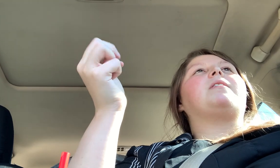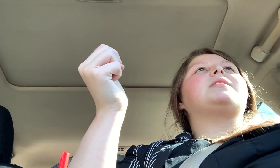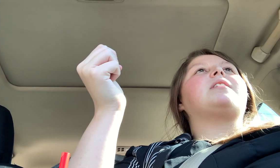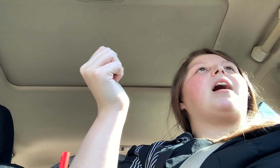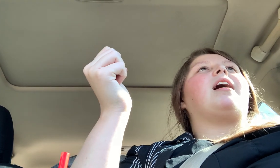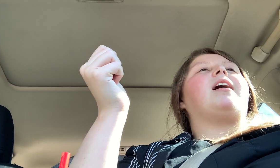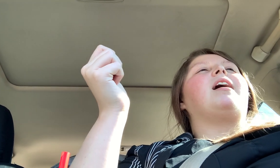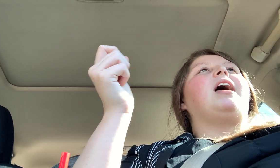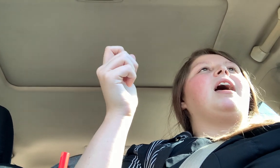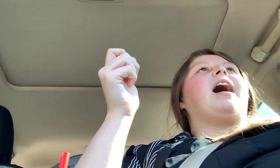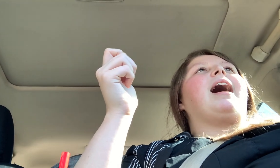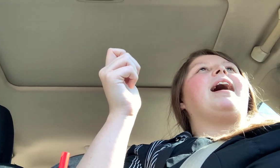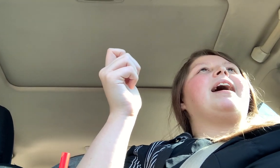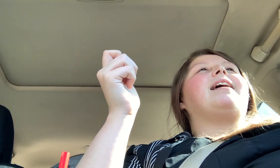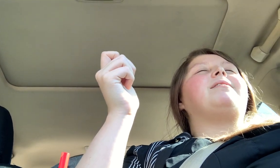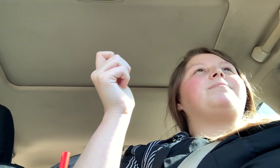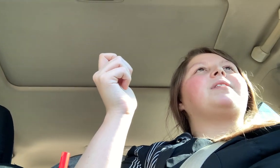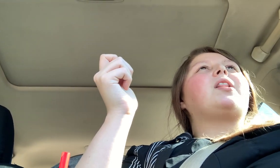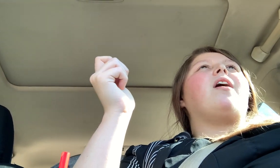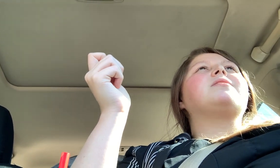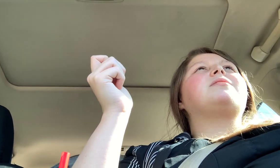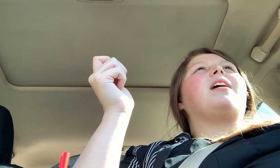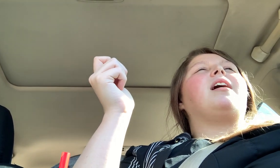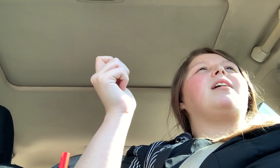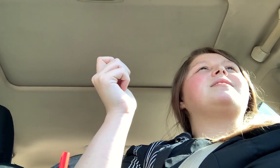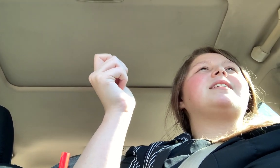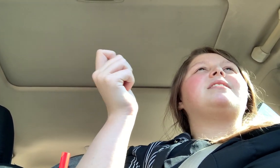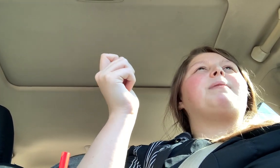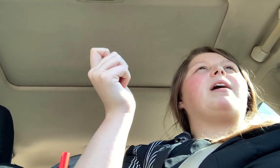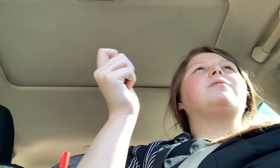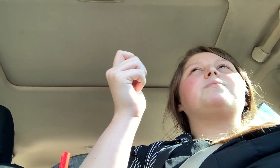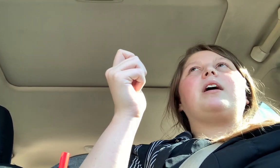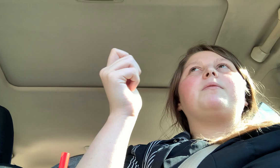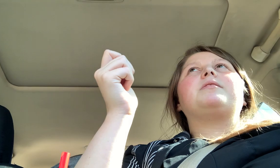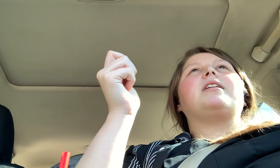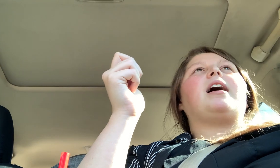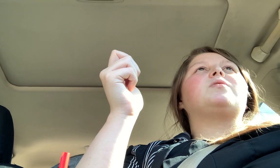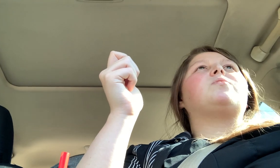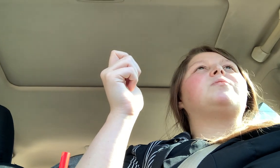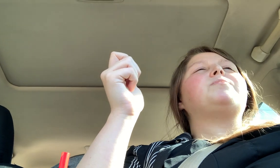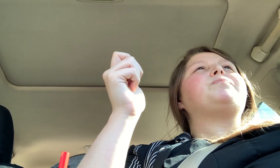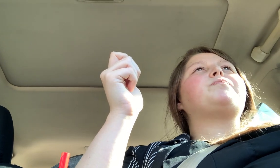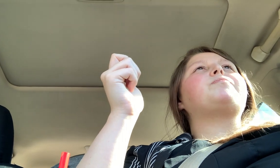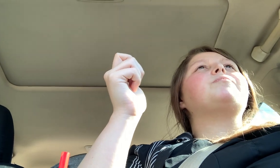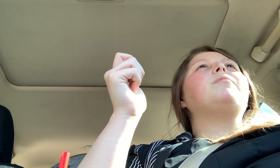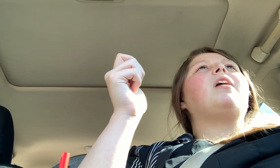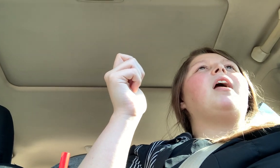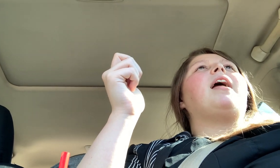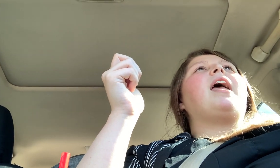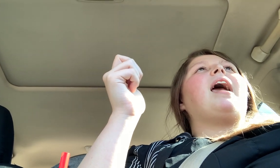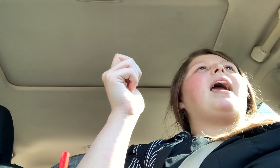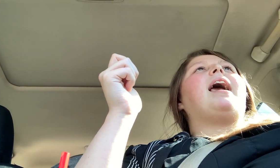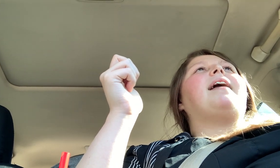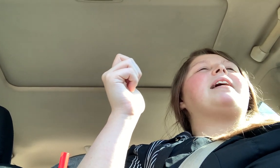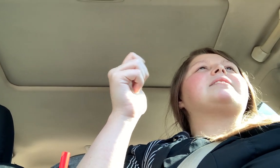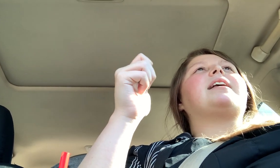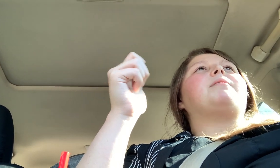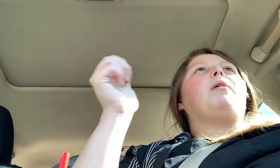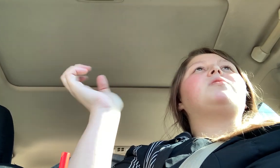this. Uh, I lost, uh, 60 pounds when I was in high school and that's like the most